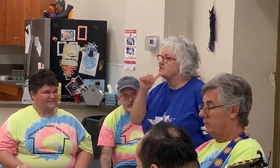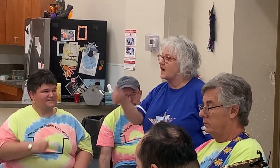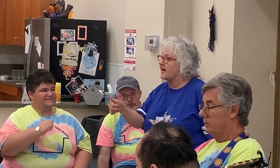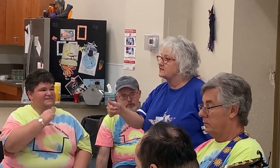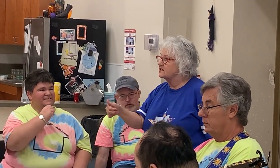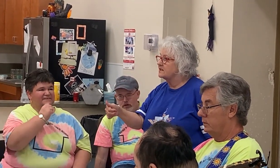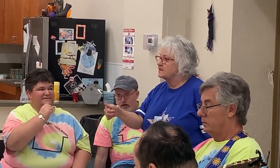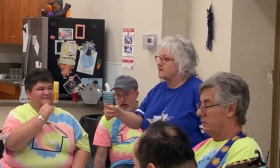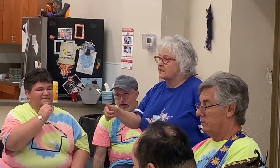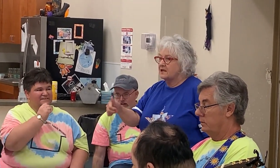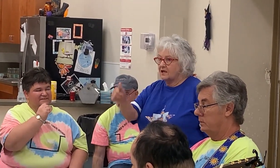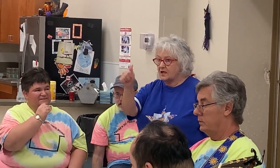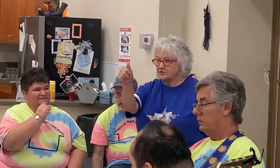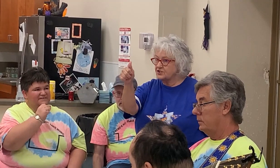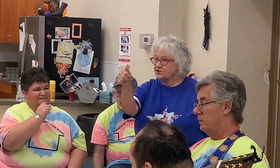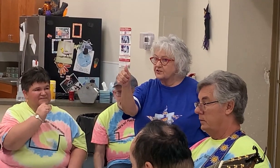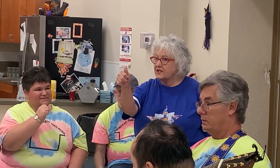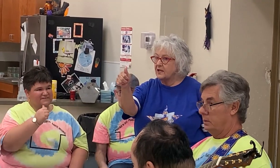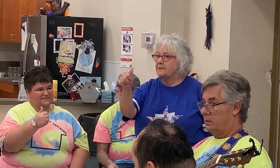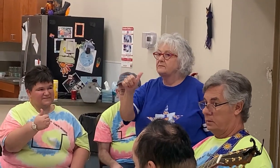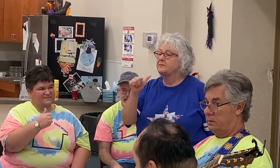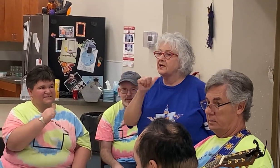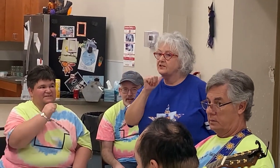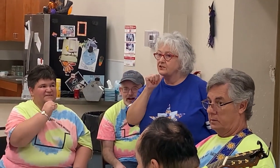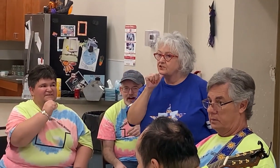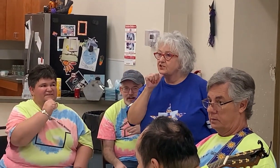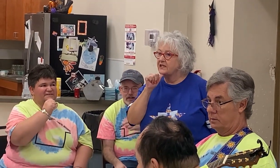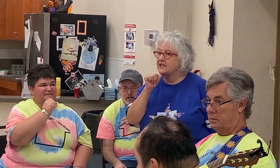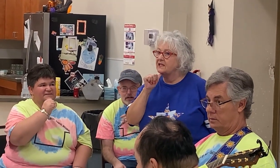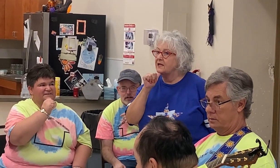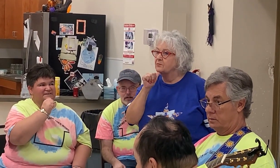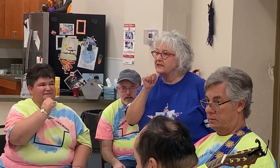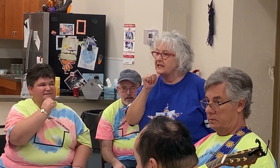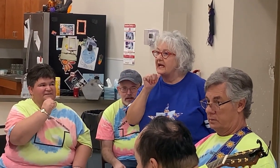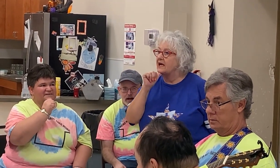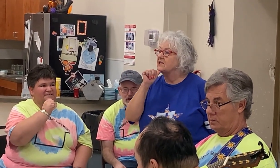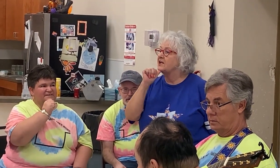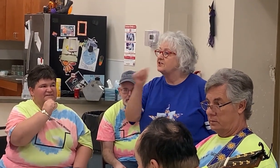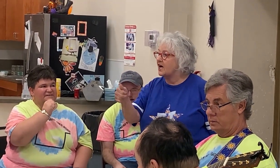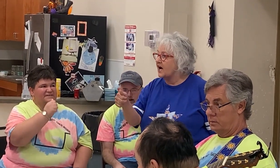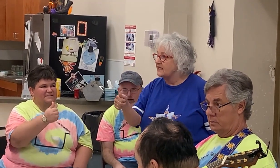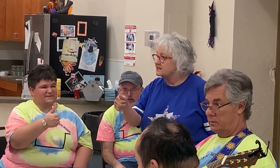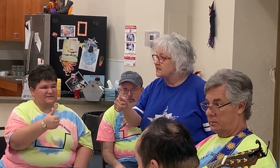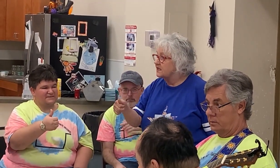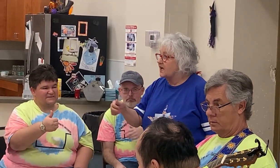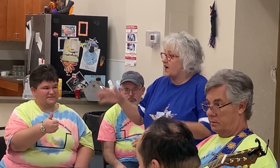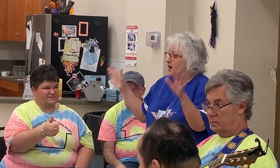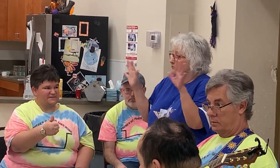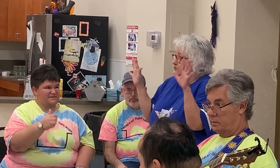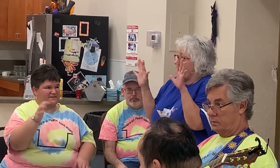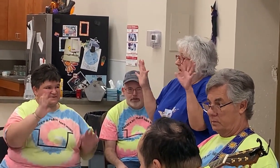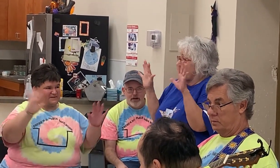not just your time. On your chin and bring it back. Do not pray.